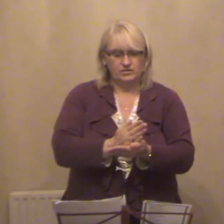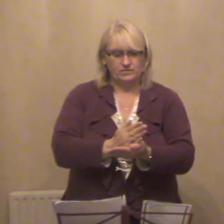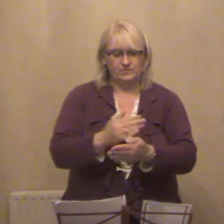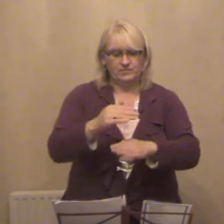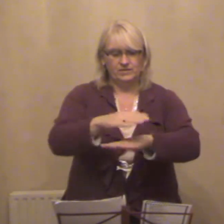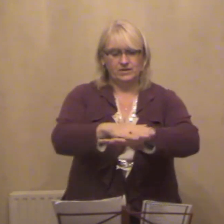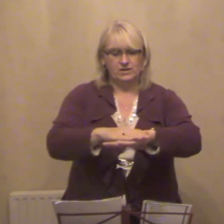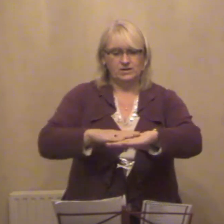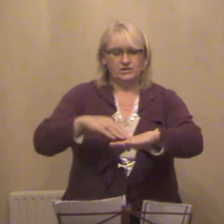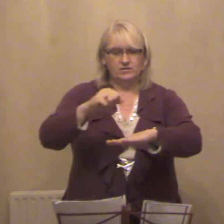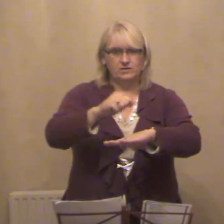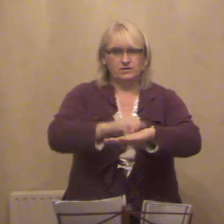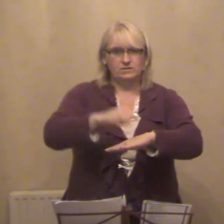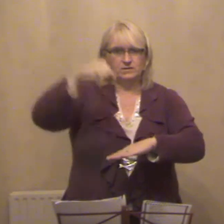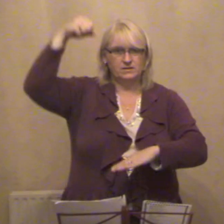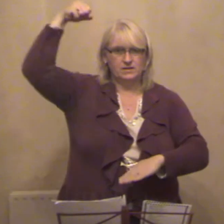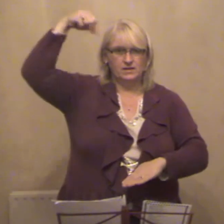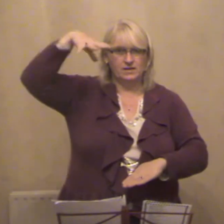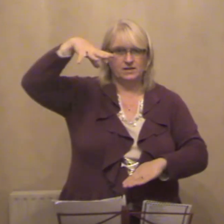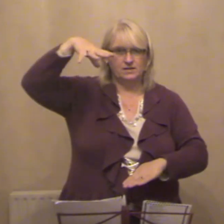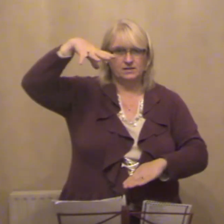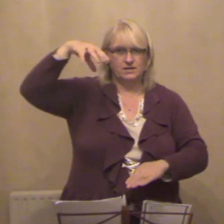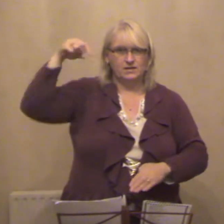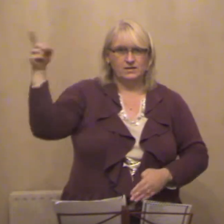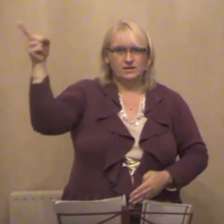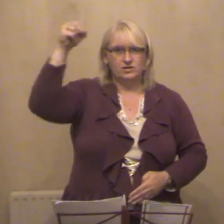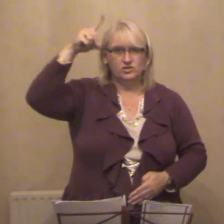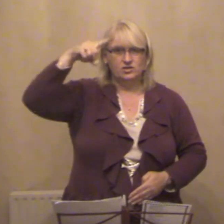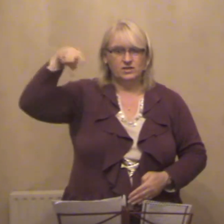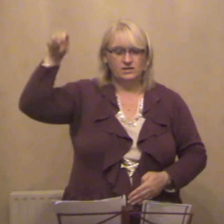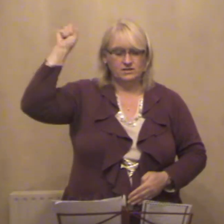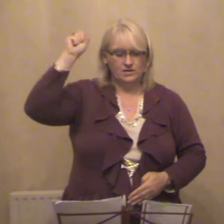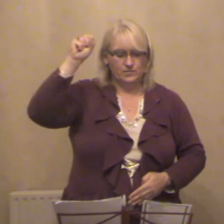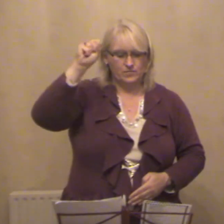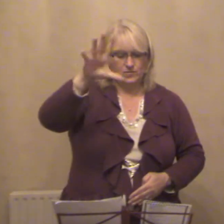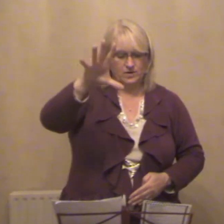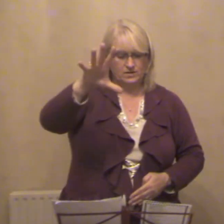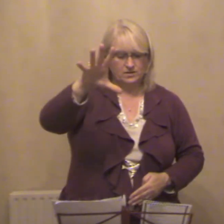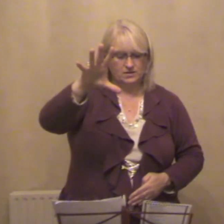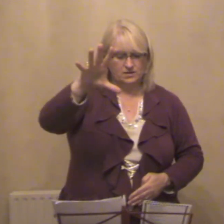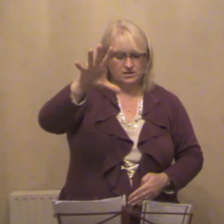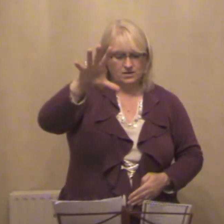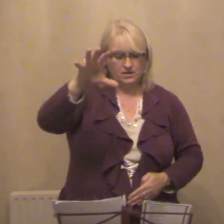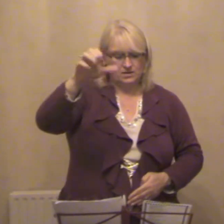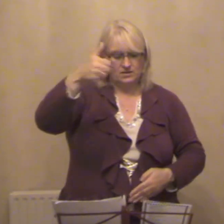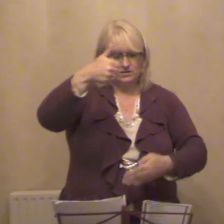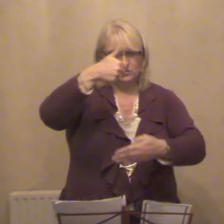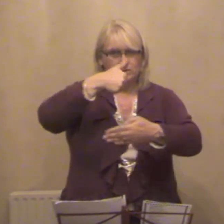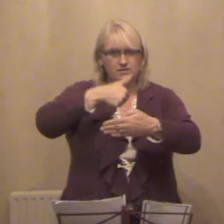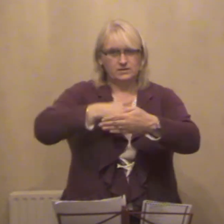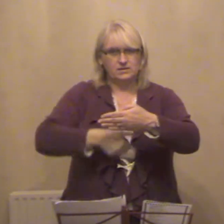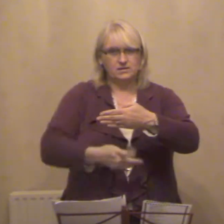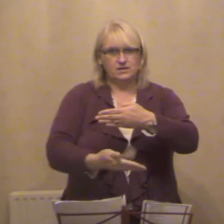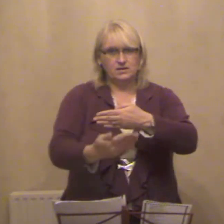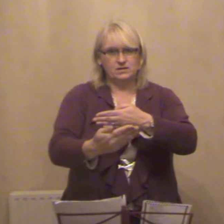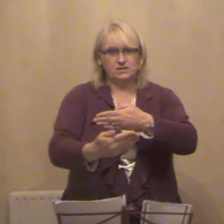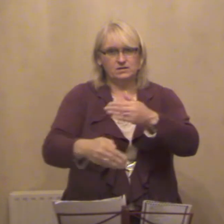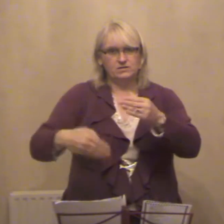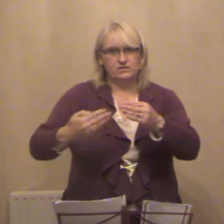Christmas lights, they shine so bright, it's always the start of